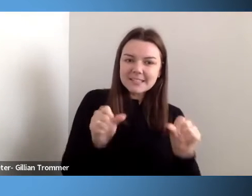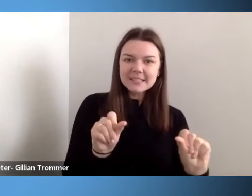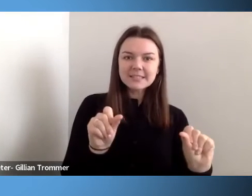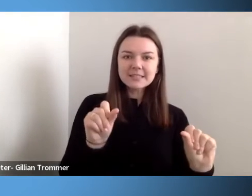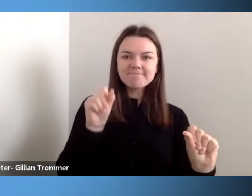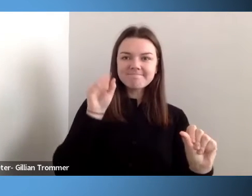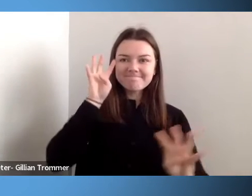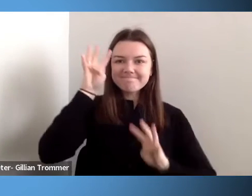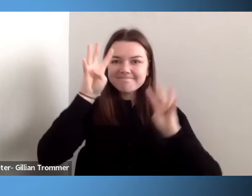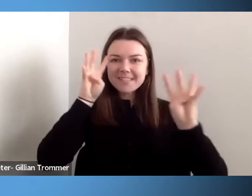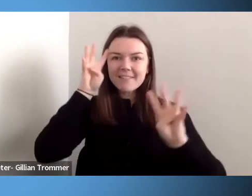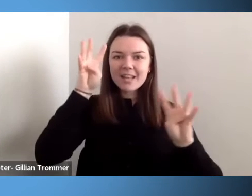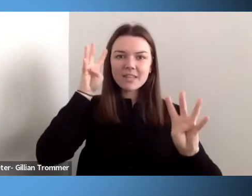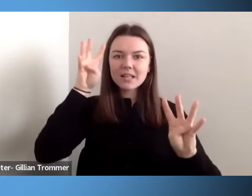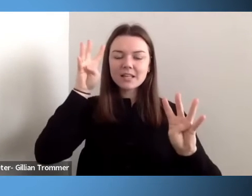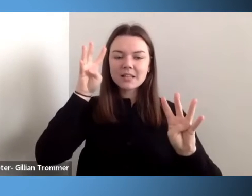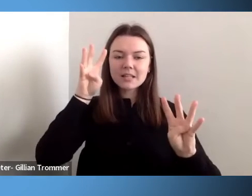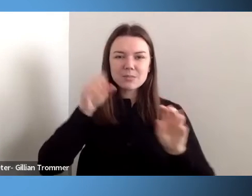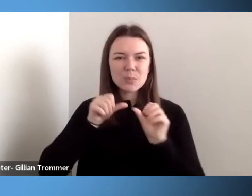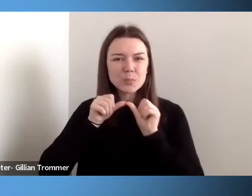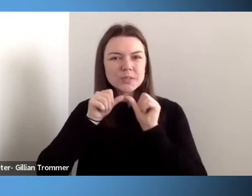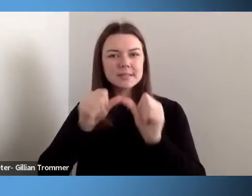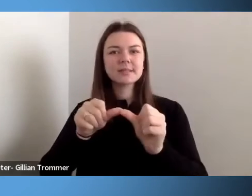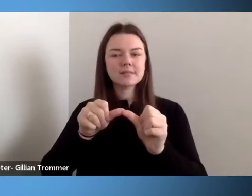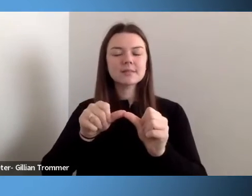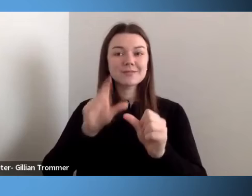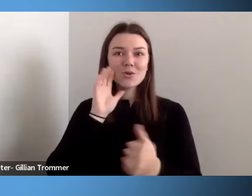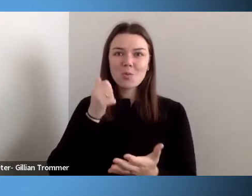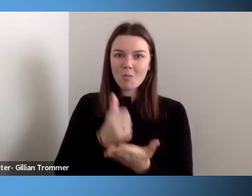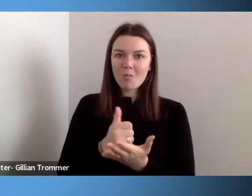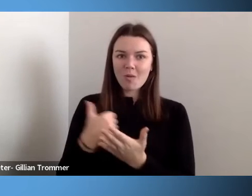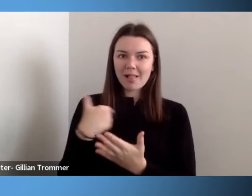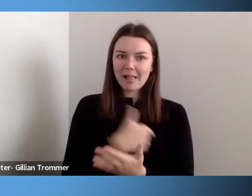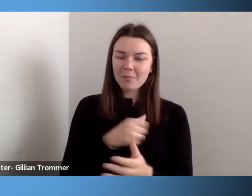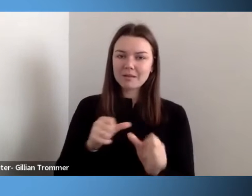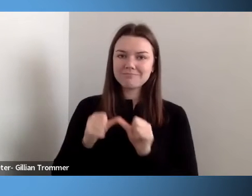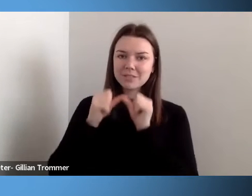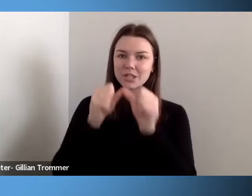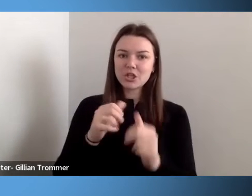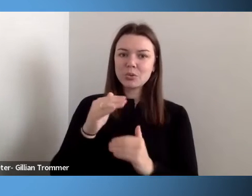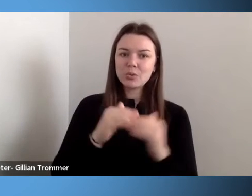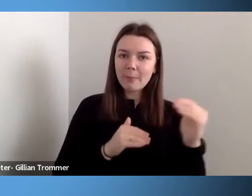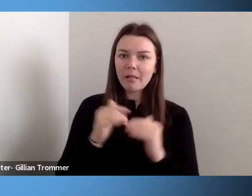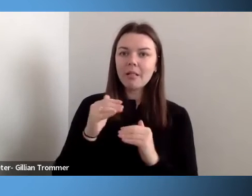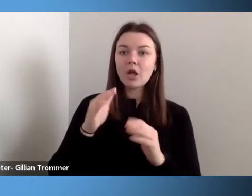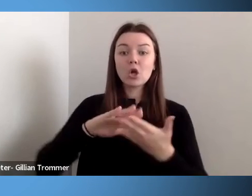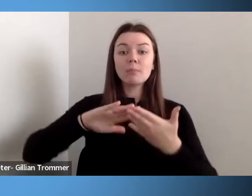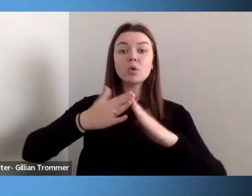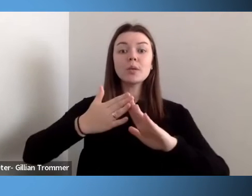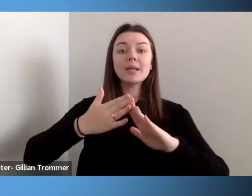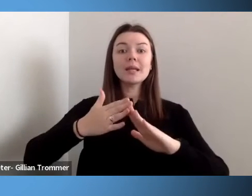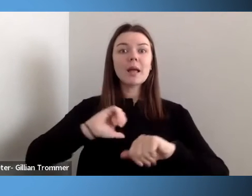persistence, that will help us continue to build a knowledge-based community for today